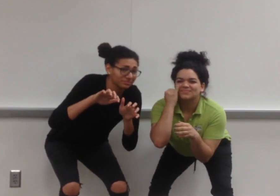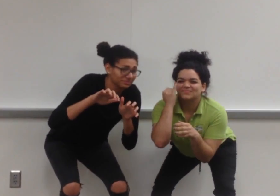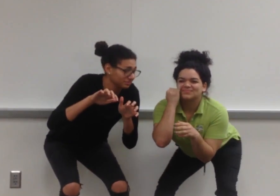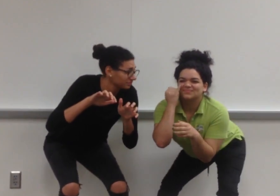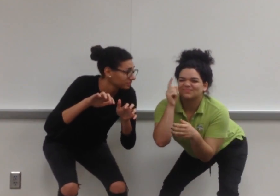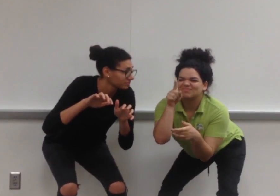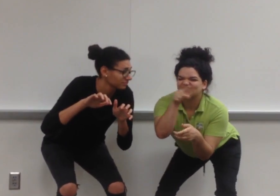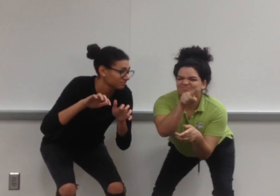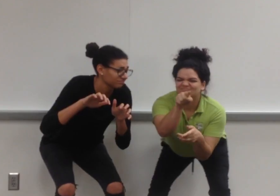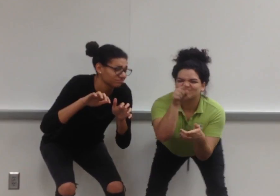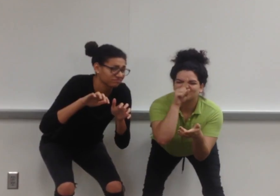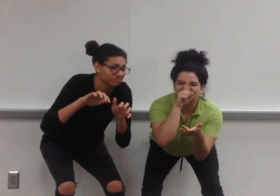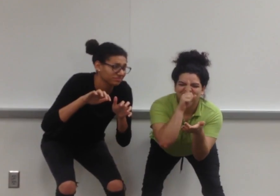he's hiding,